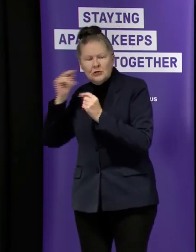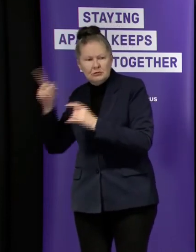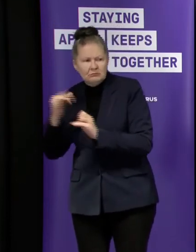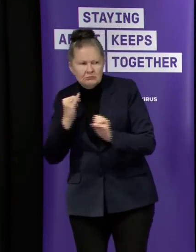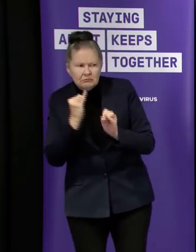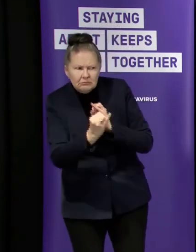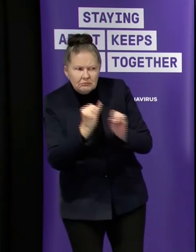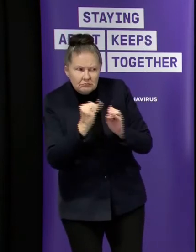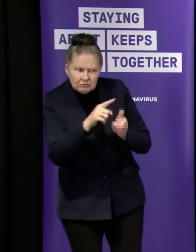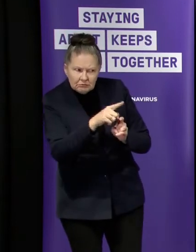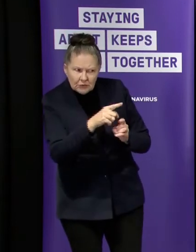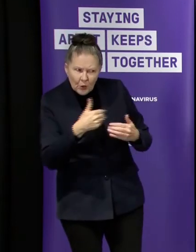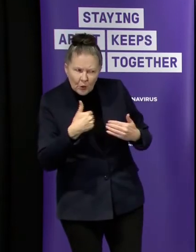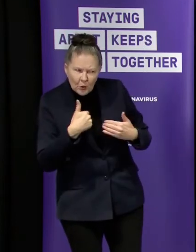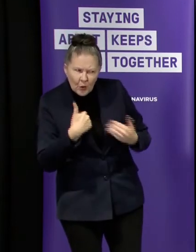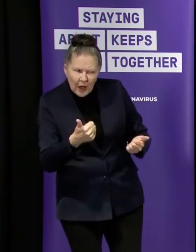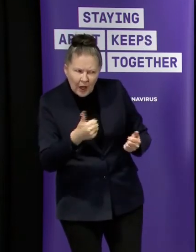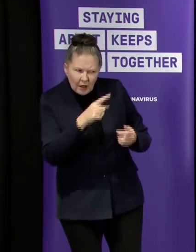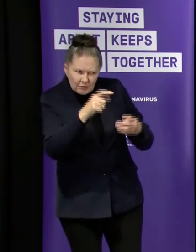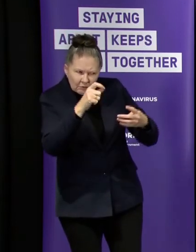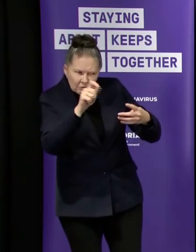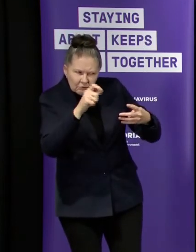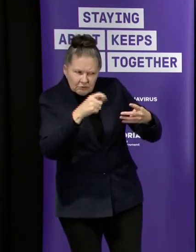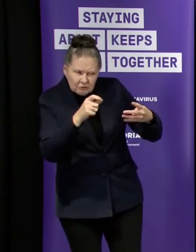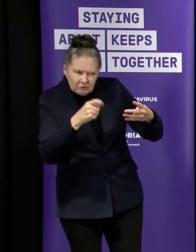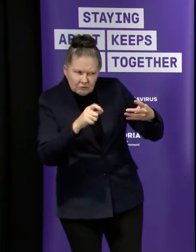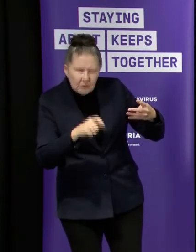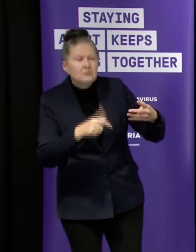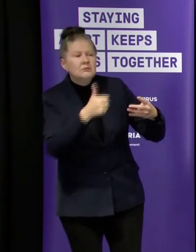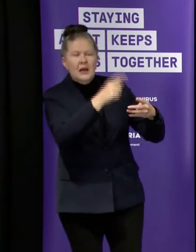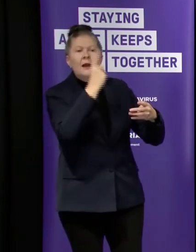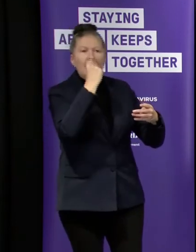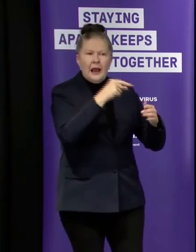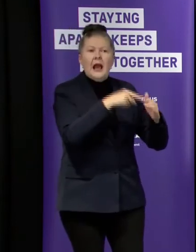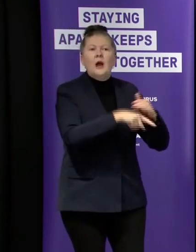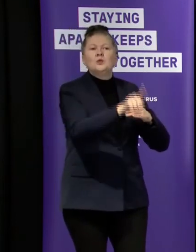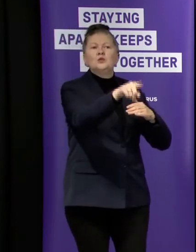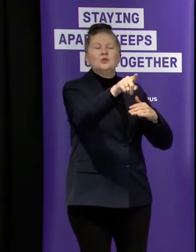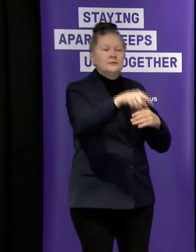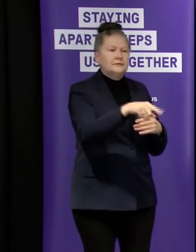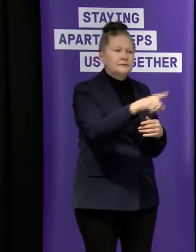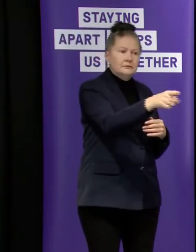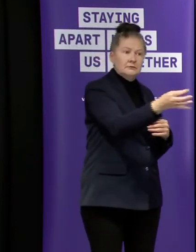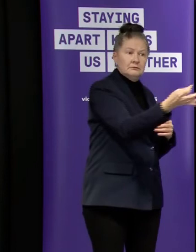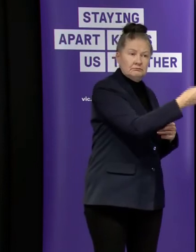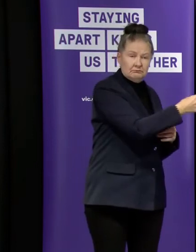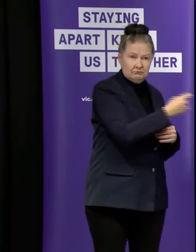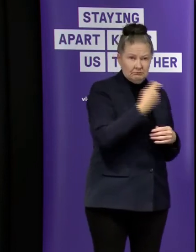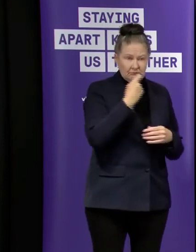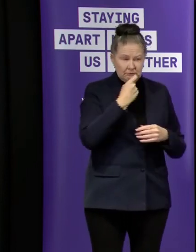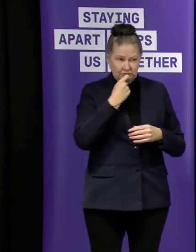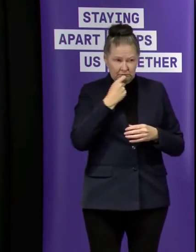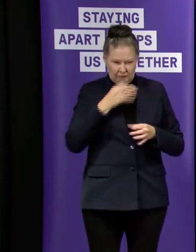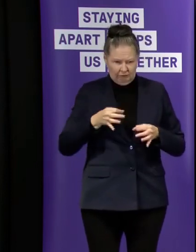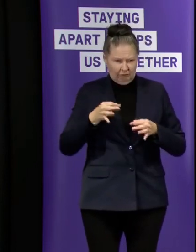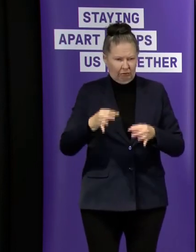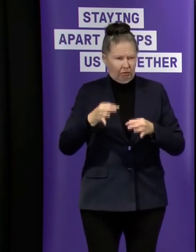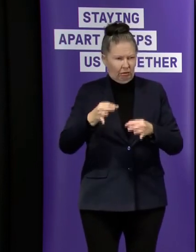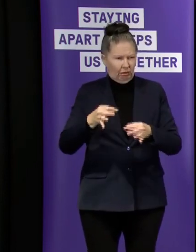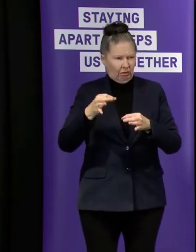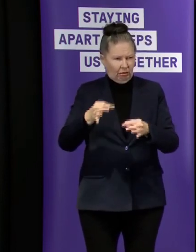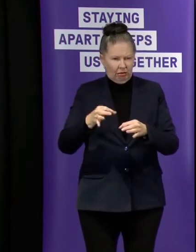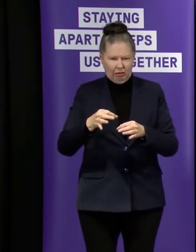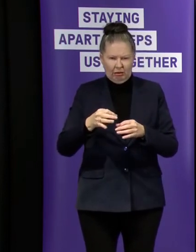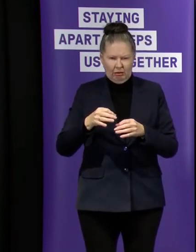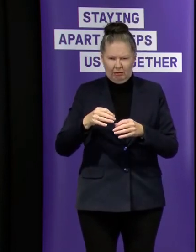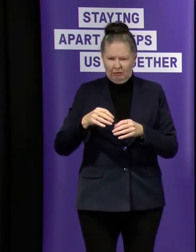recovered that they they meet the criteria for release from isolation and has there been an administrative lag in sort of adding these numbers to the telly